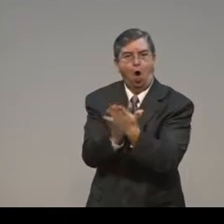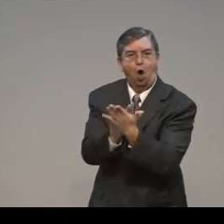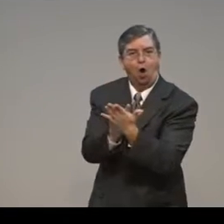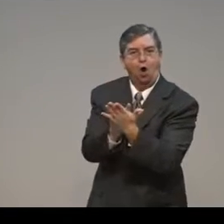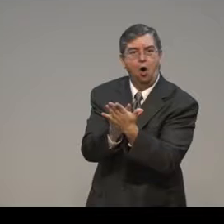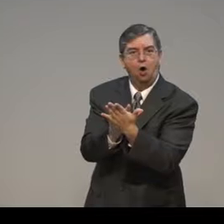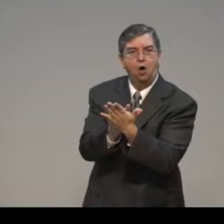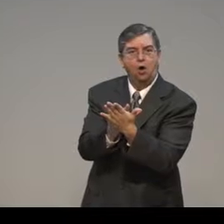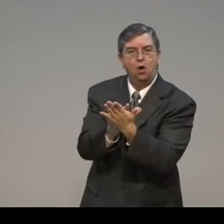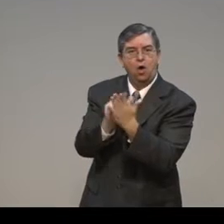law.